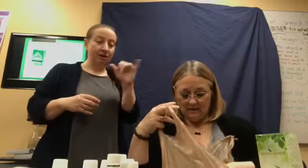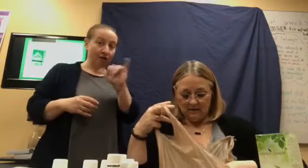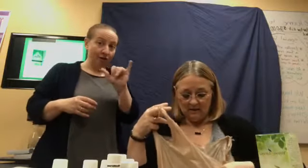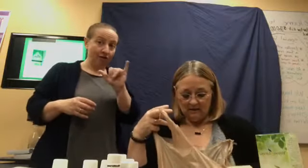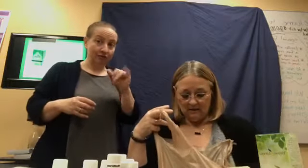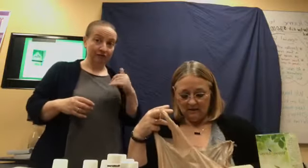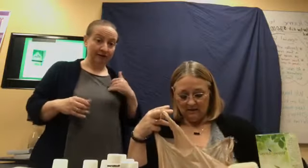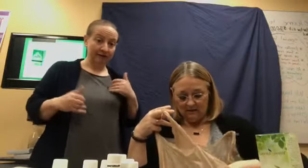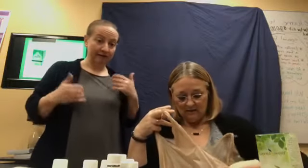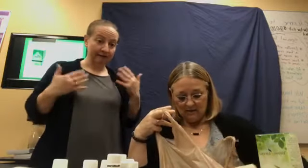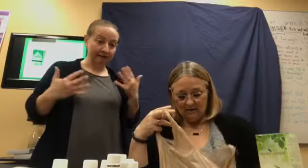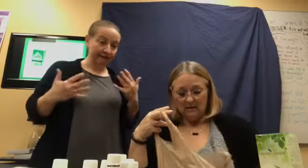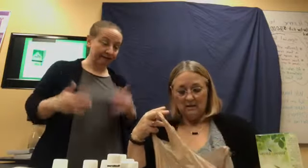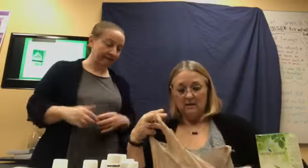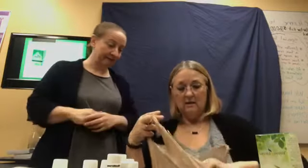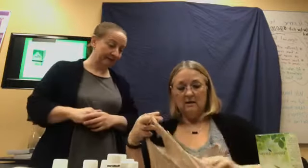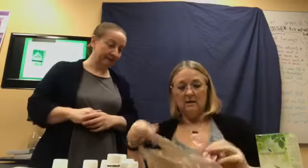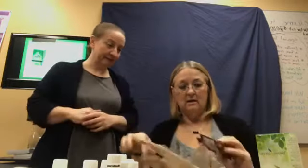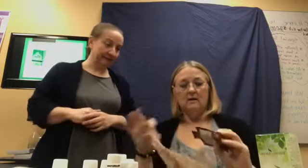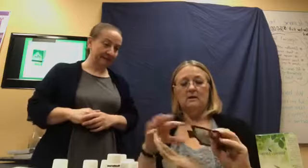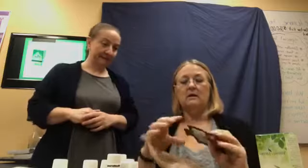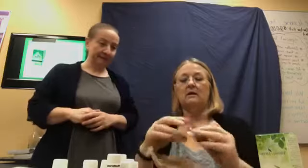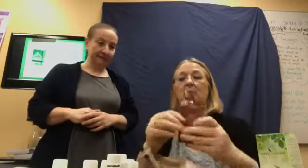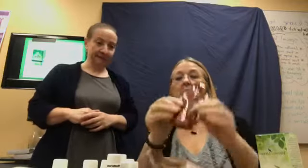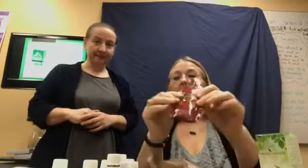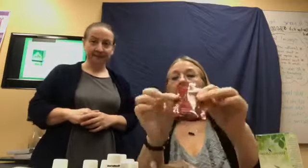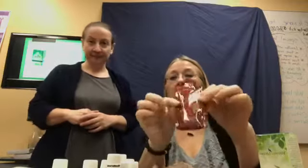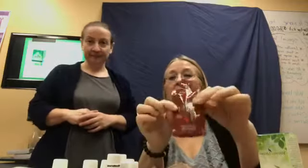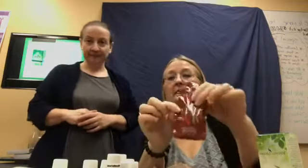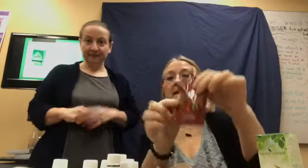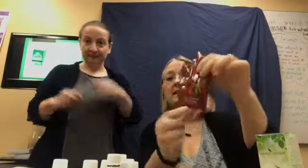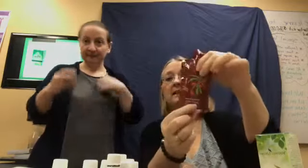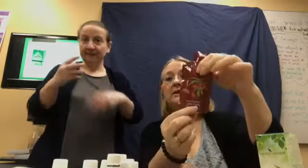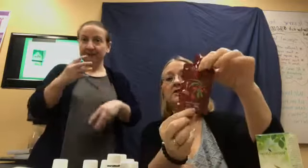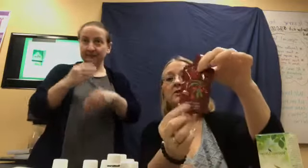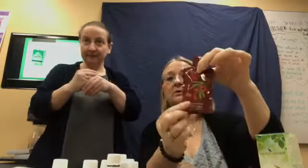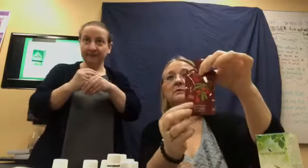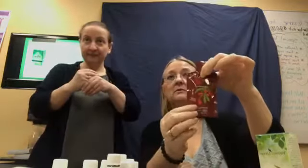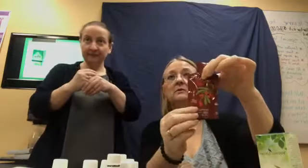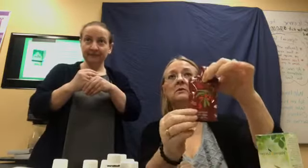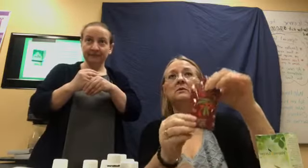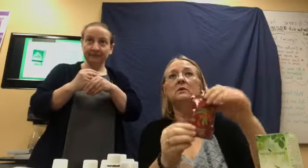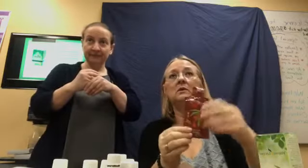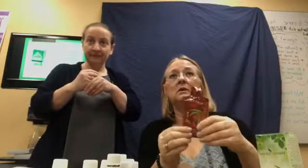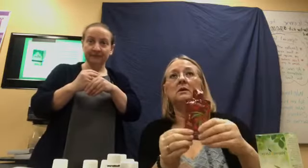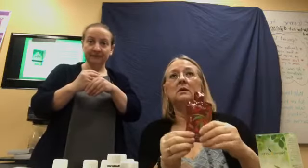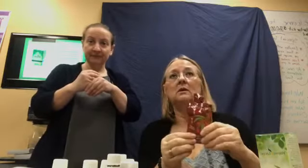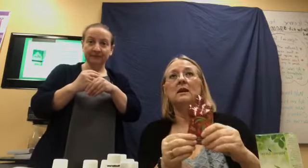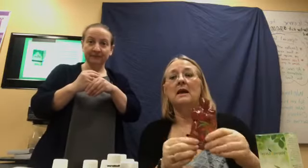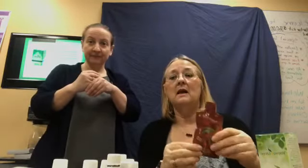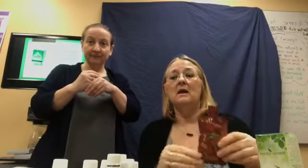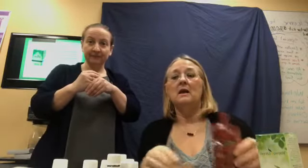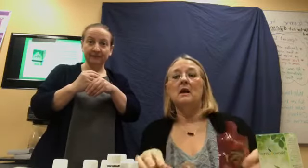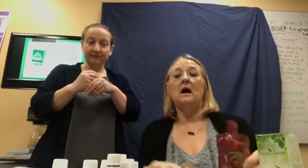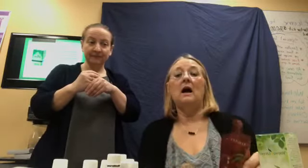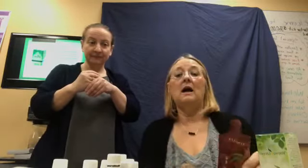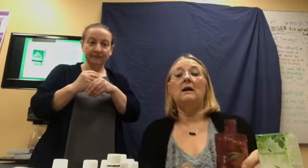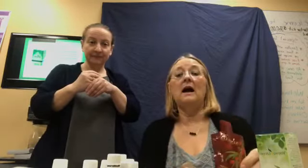I put in a two. much drinks every day? Uh, I